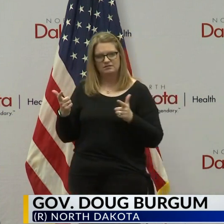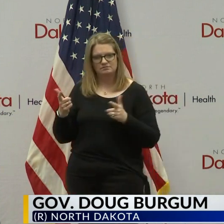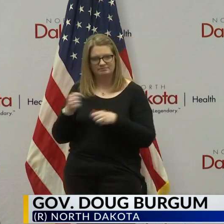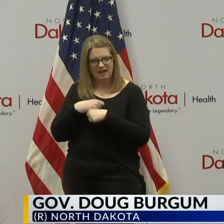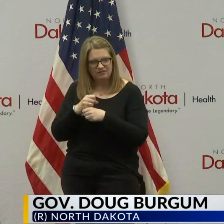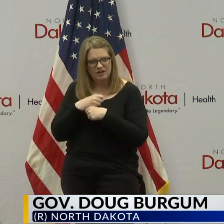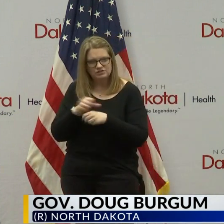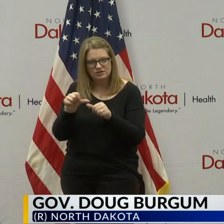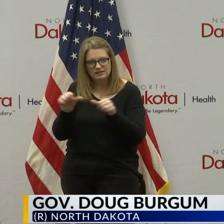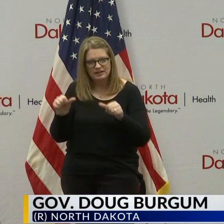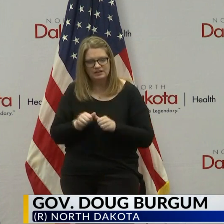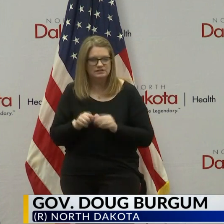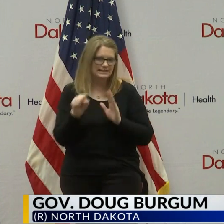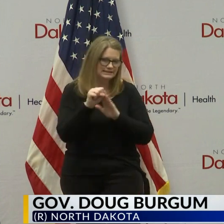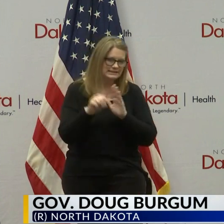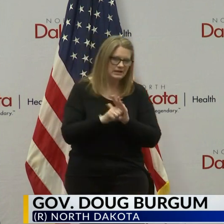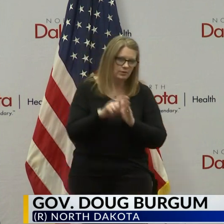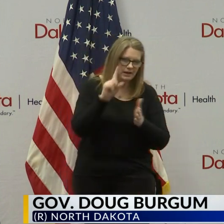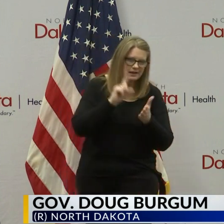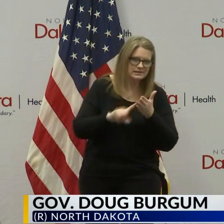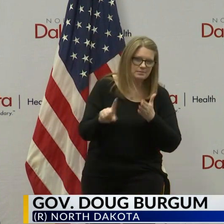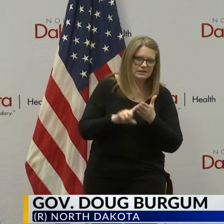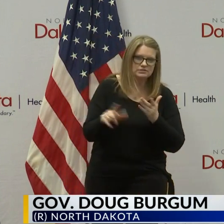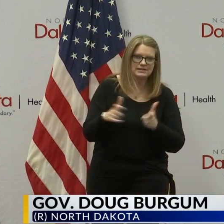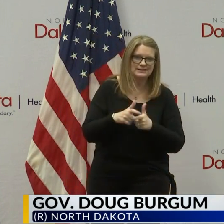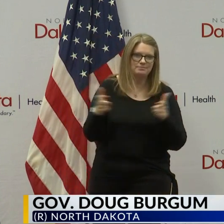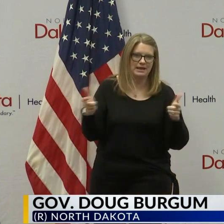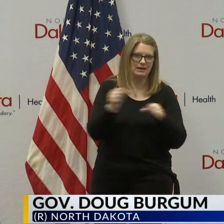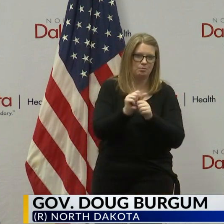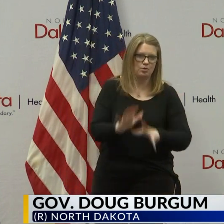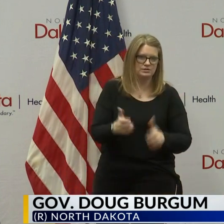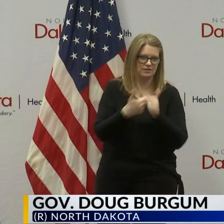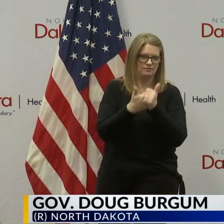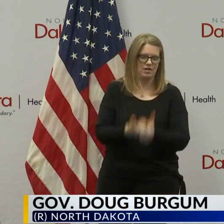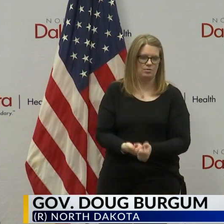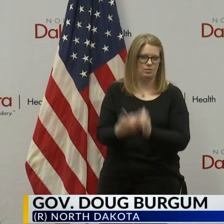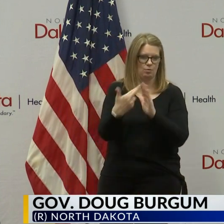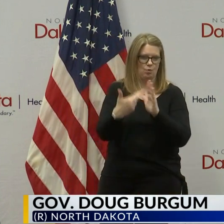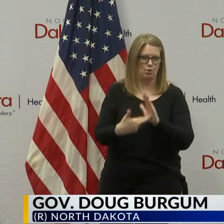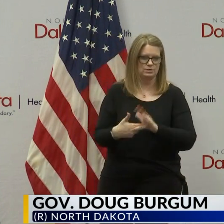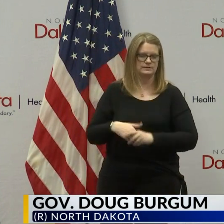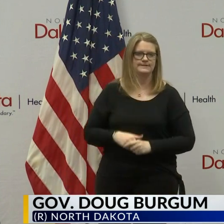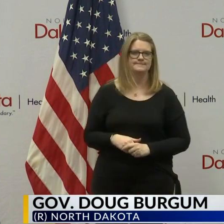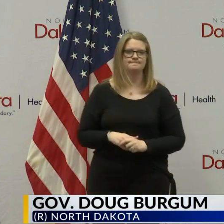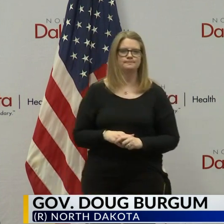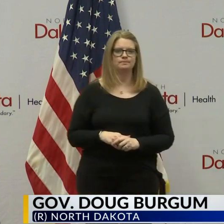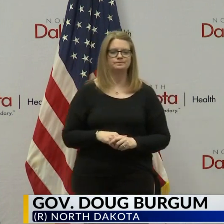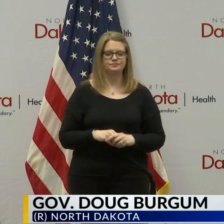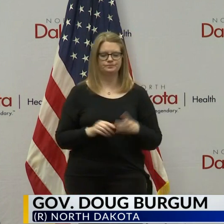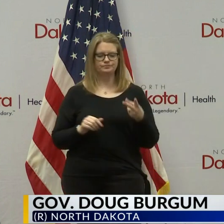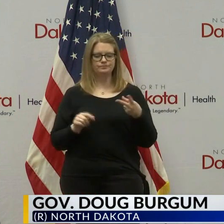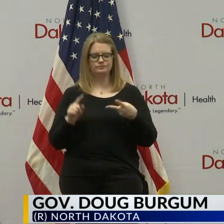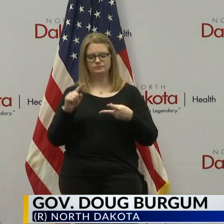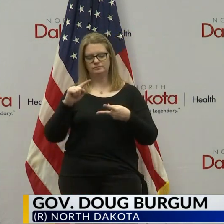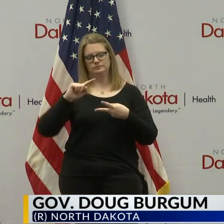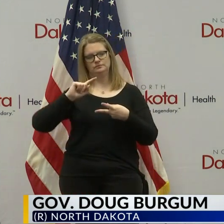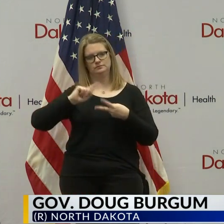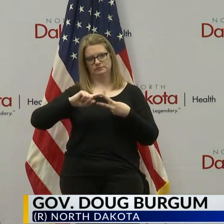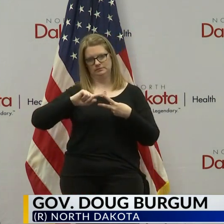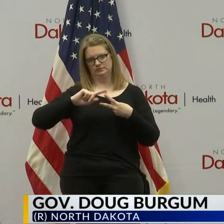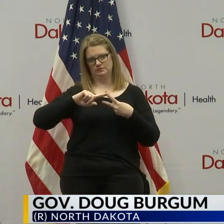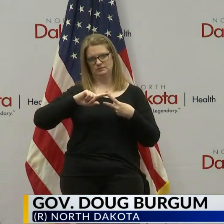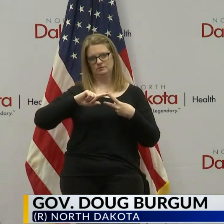the state doing inspections to make sure these large employers are following guidelines? Two questions. The first one,